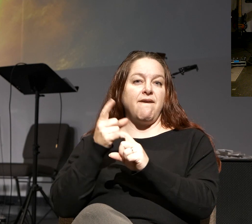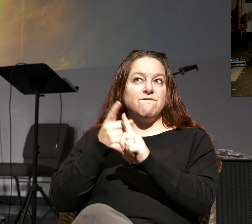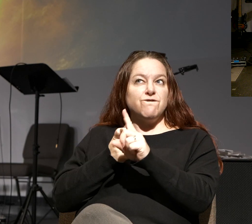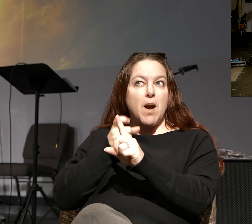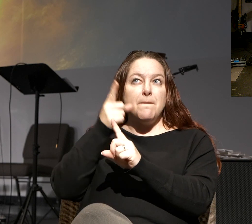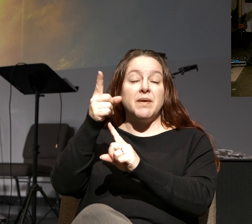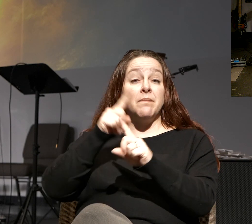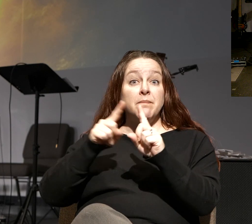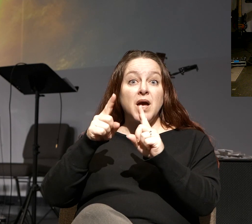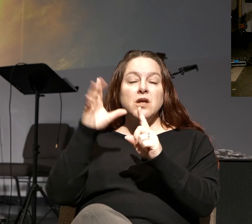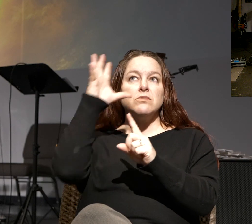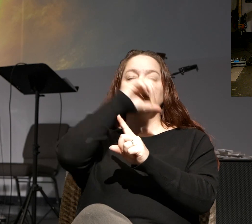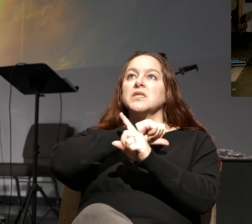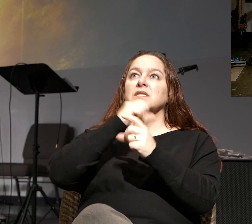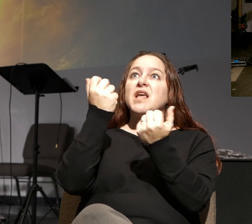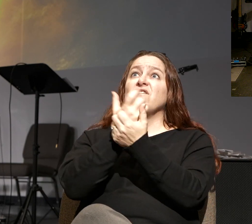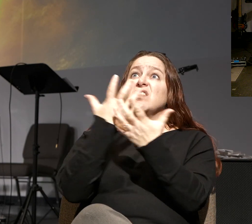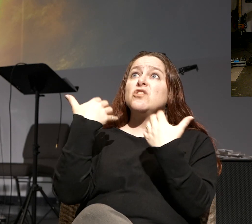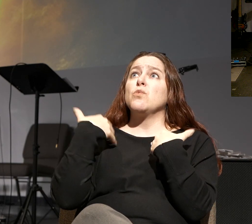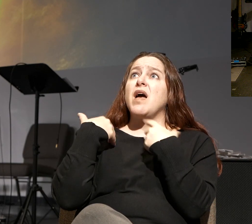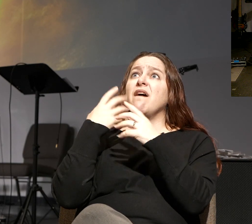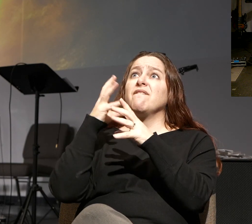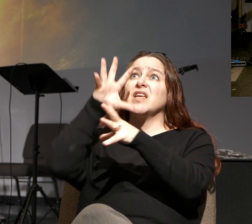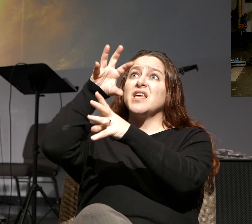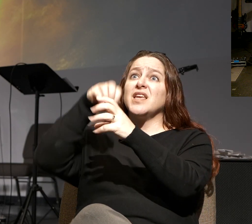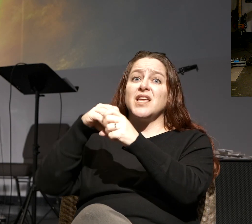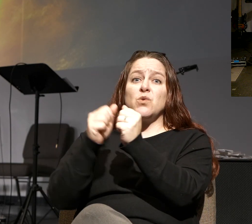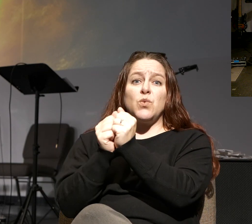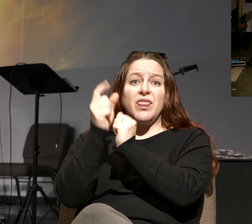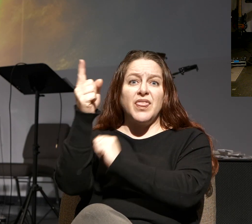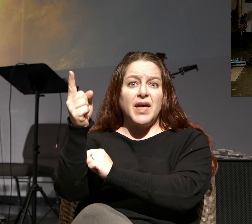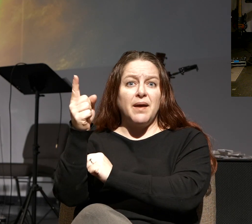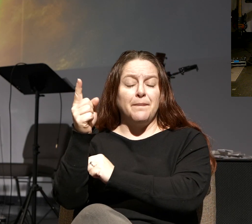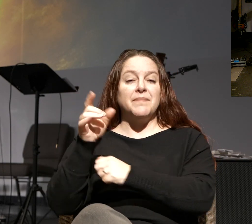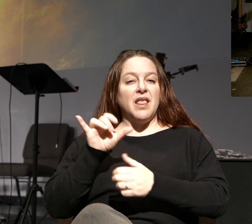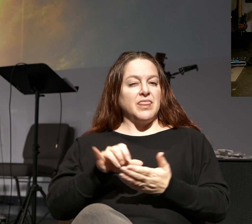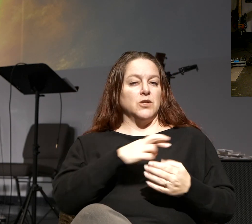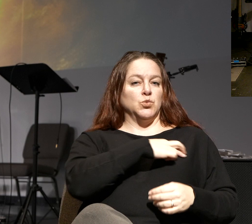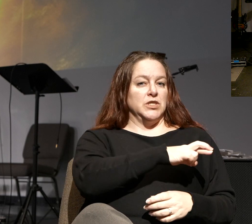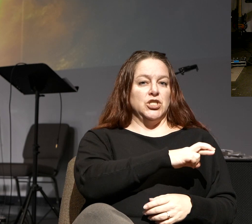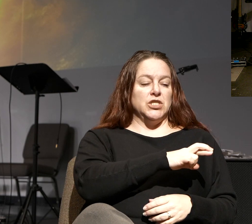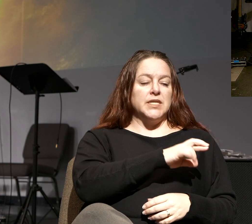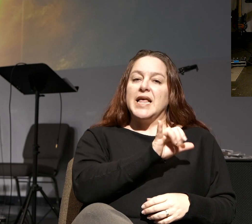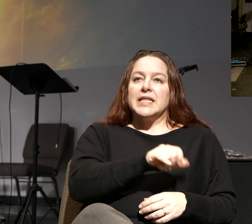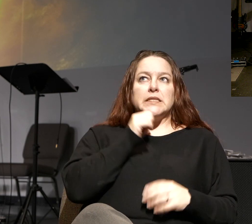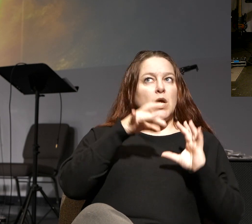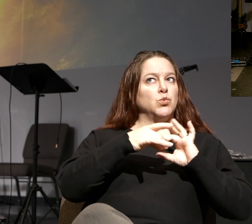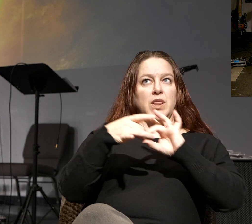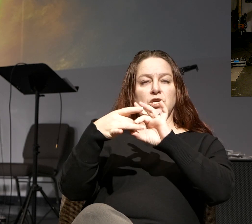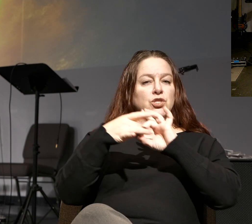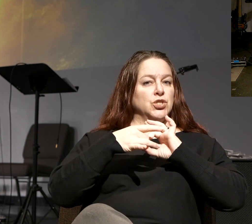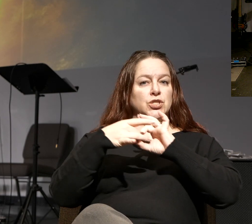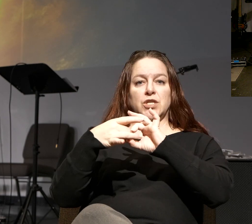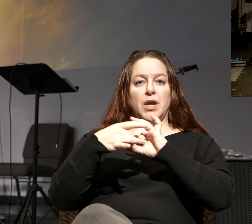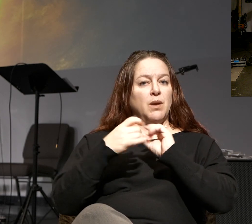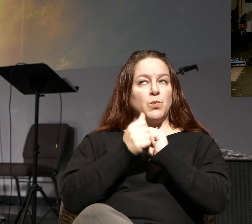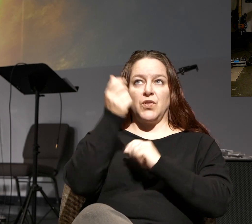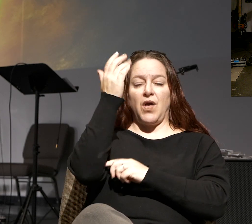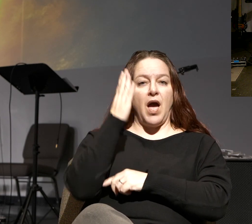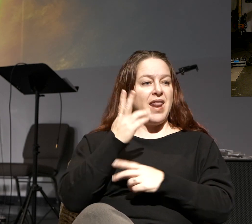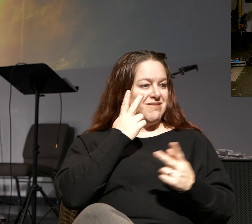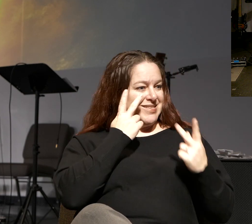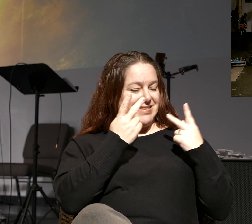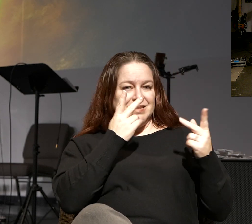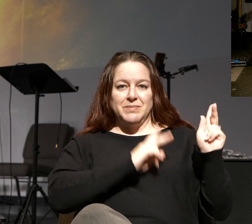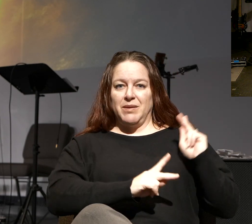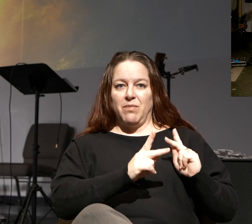have in Him. Oh, my goodness, you're missing the best part of the Christian life. That's religion. That's not a relationship with God. And I've seen people